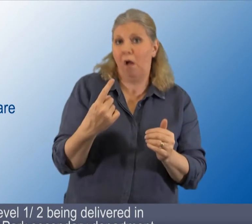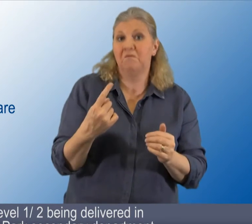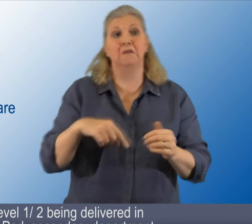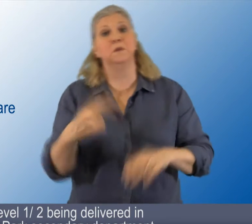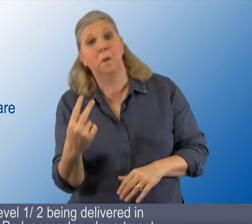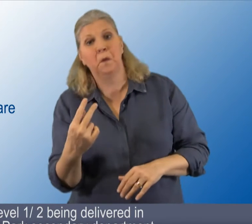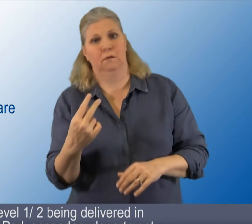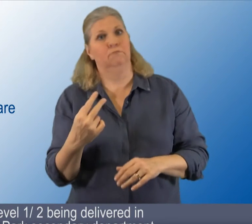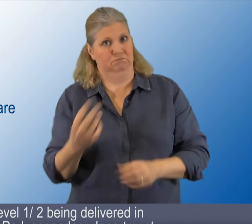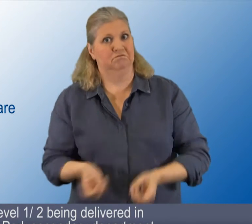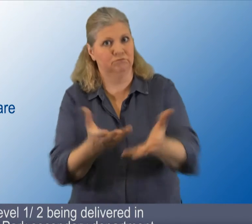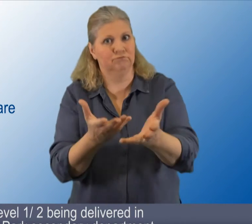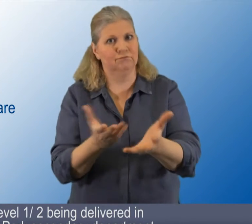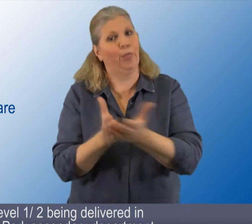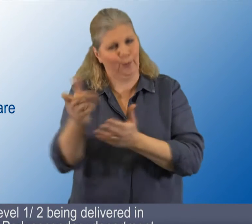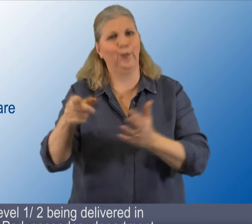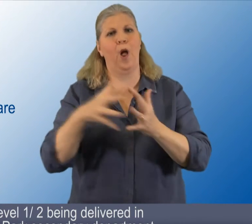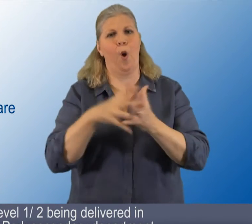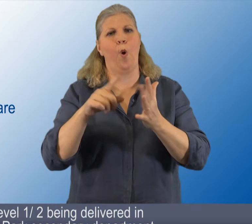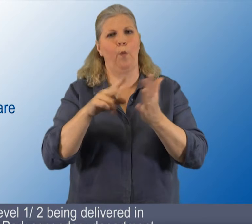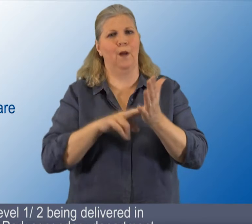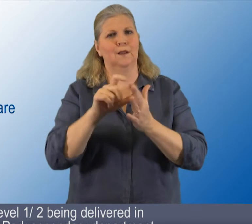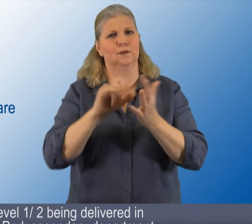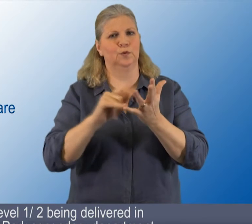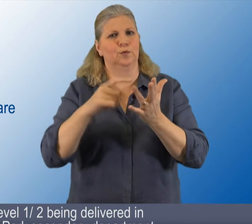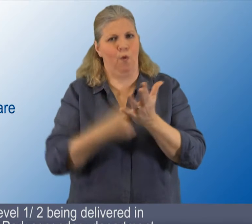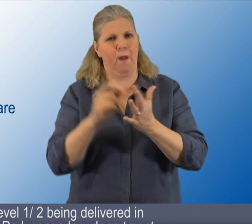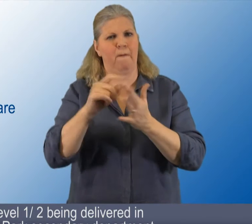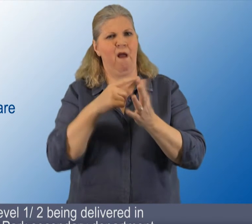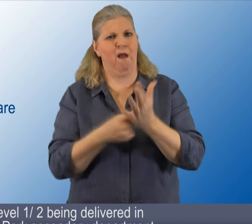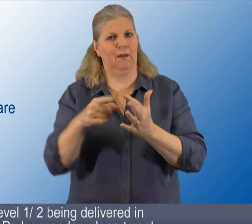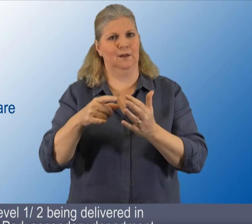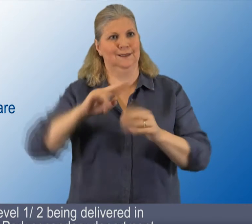B.S.L. Level 1 and 2 being delivered in Windsor Park Secondary Department.